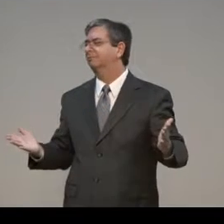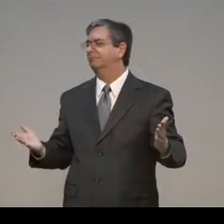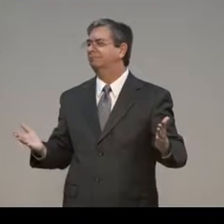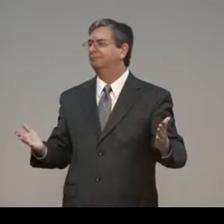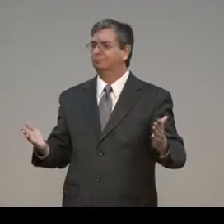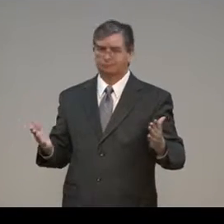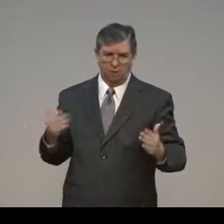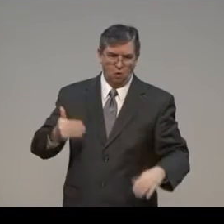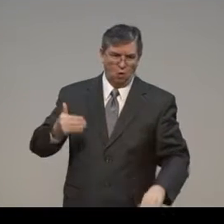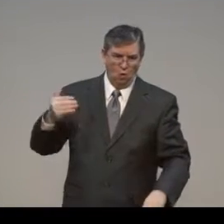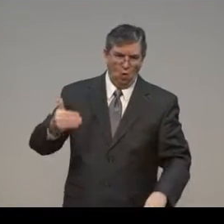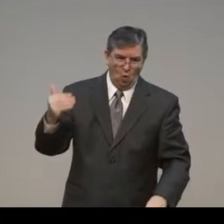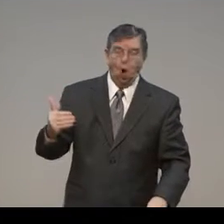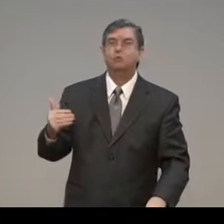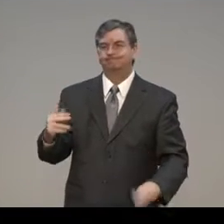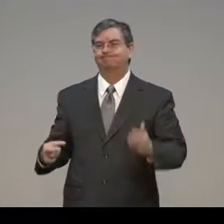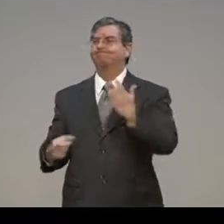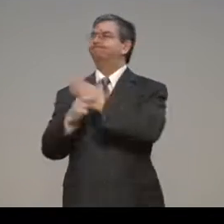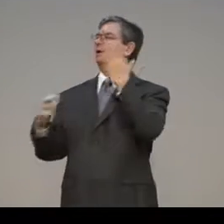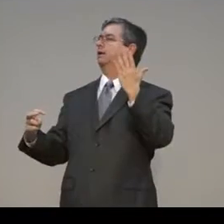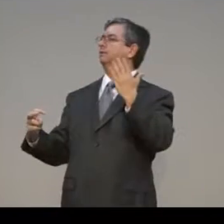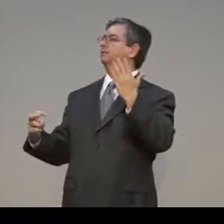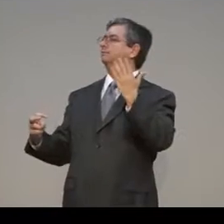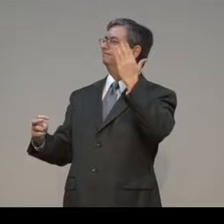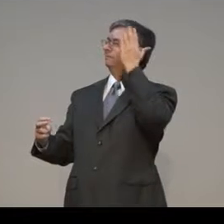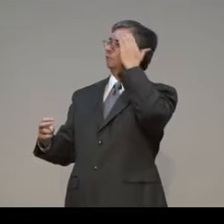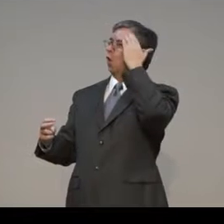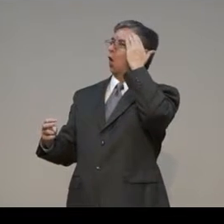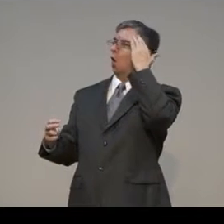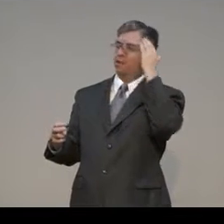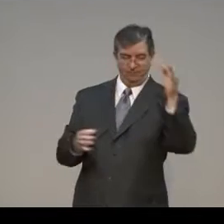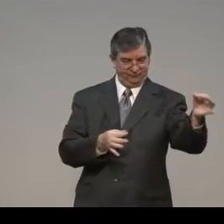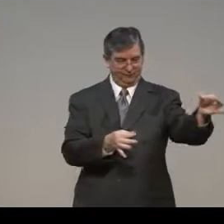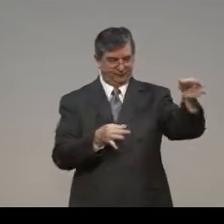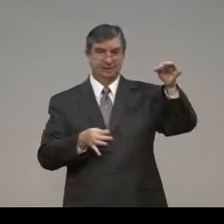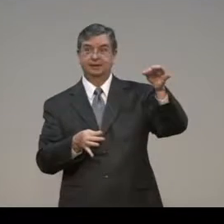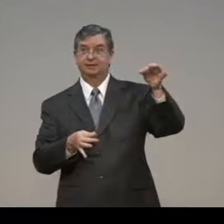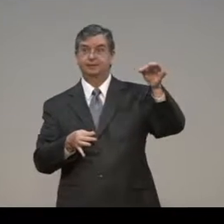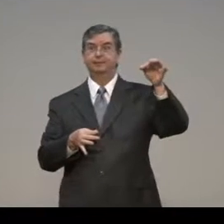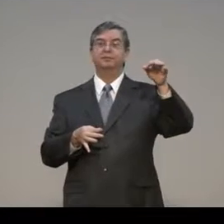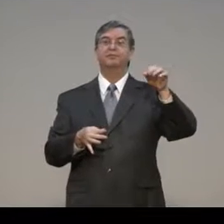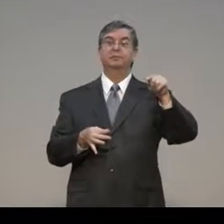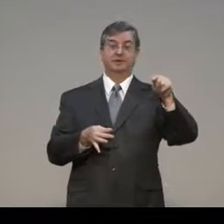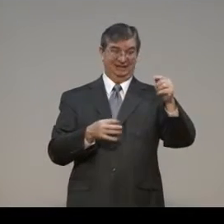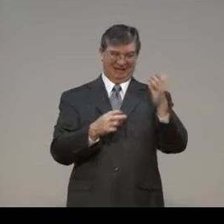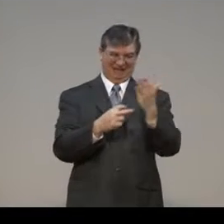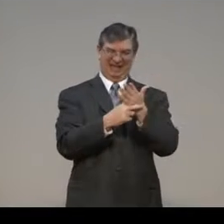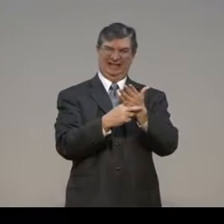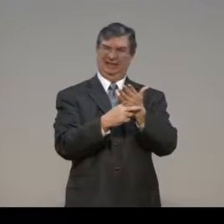Now, they can look in the system and see if the individual, what their